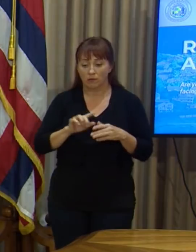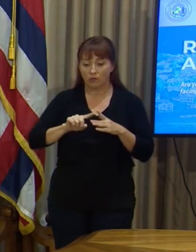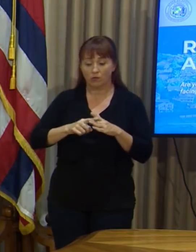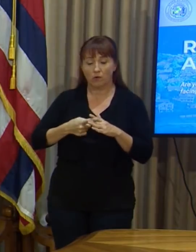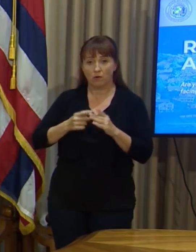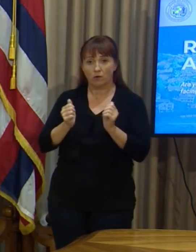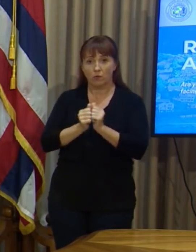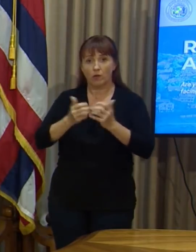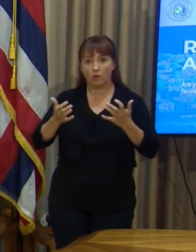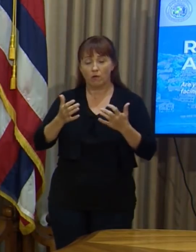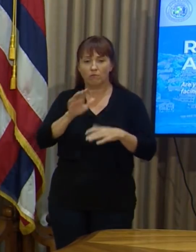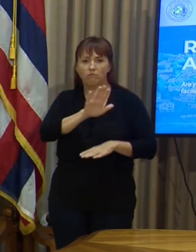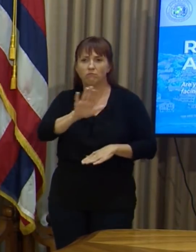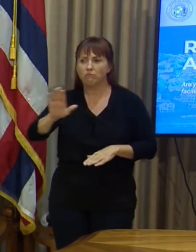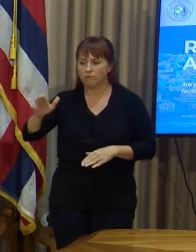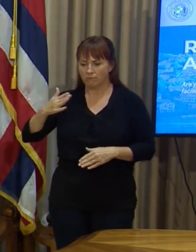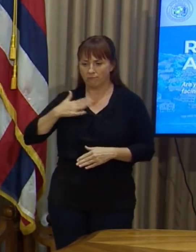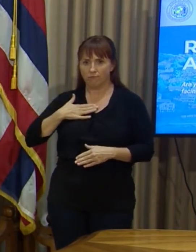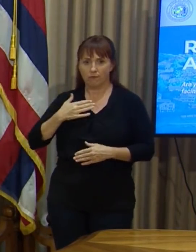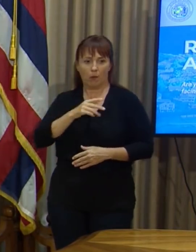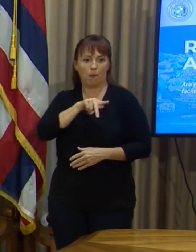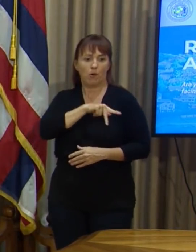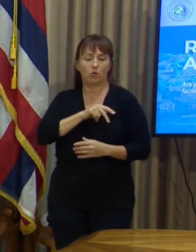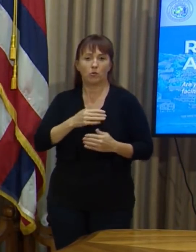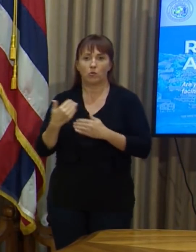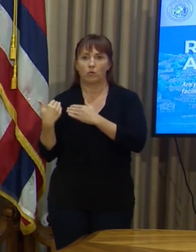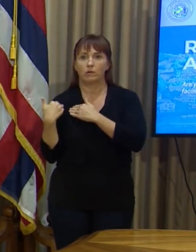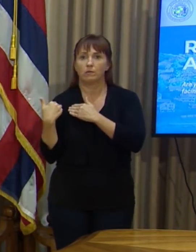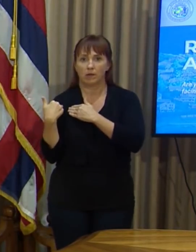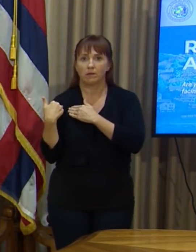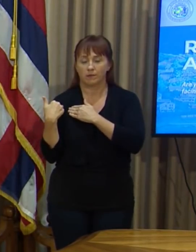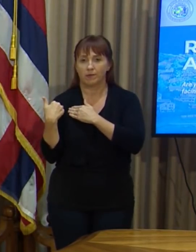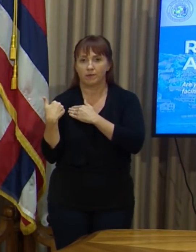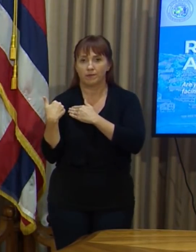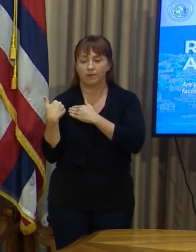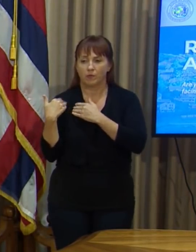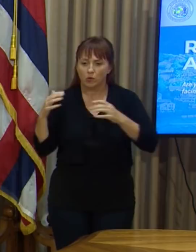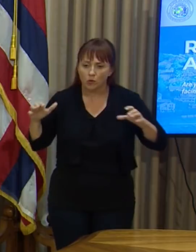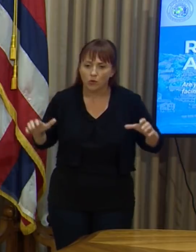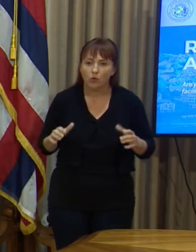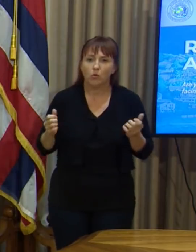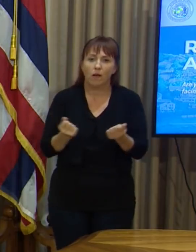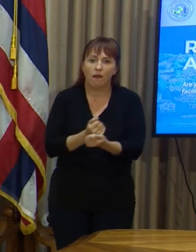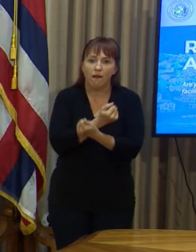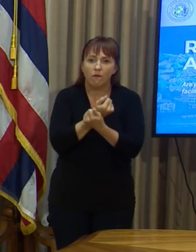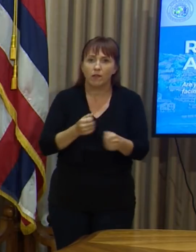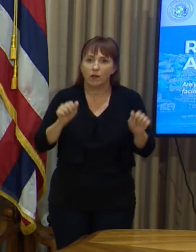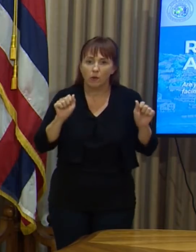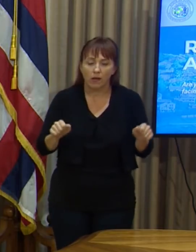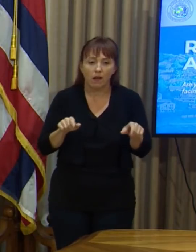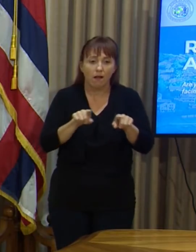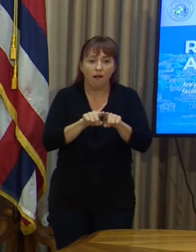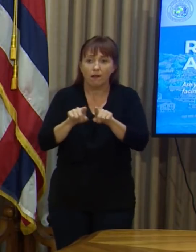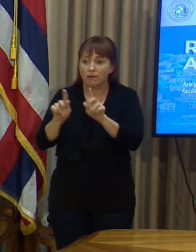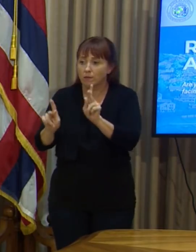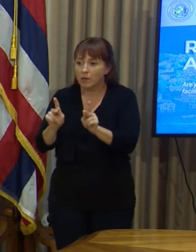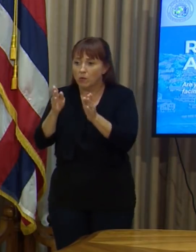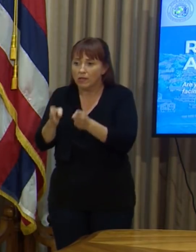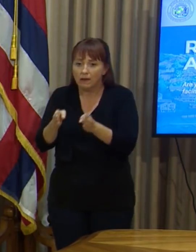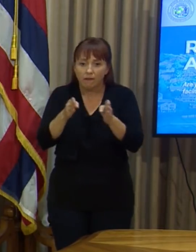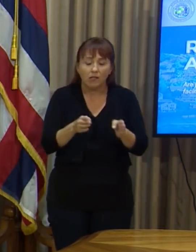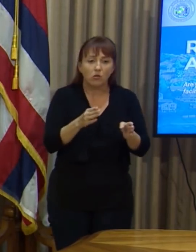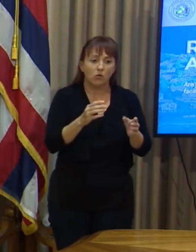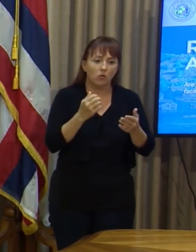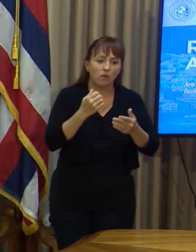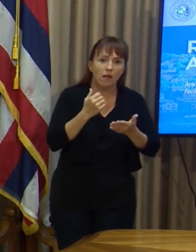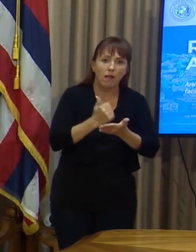taking a personal responsibility and doing all that we can as individuals to help fight